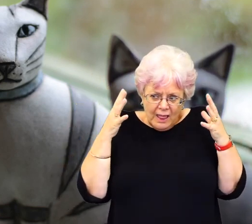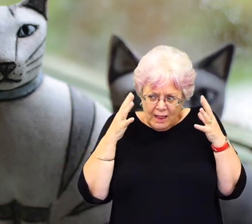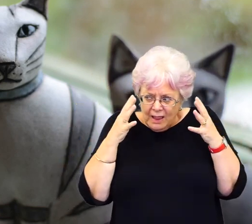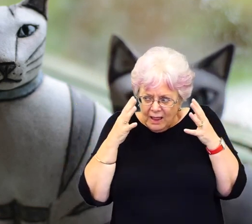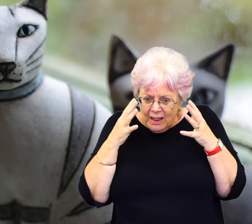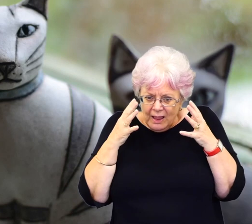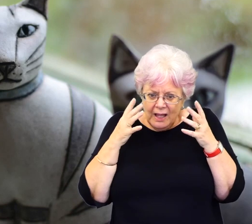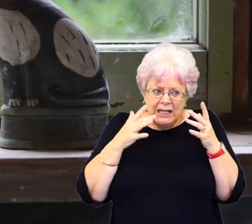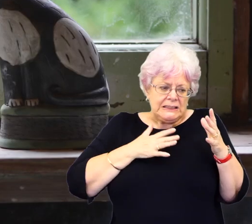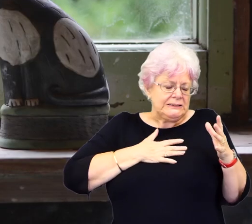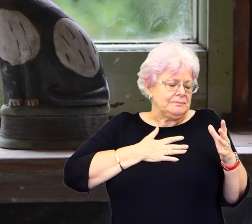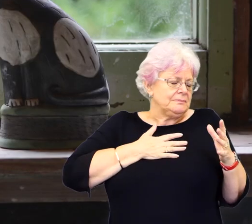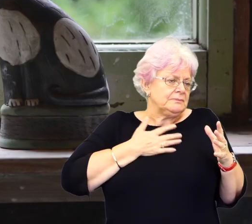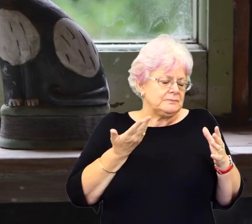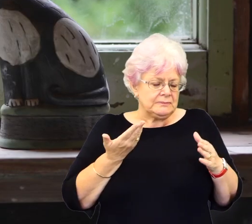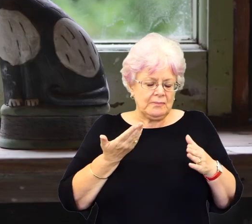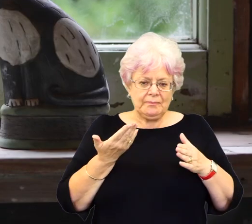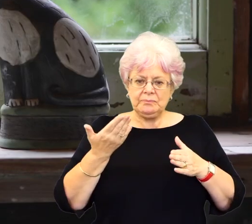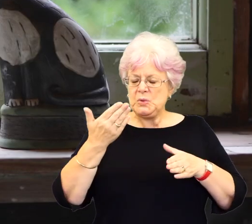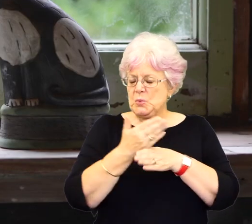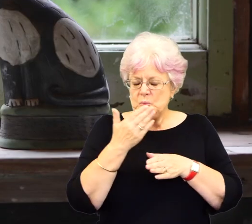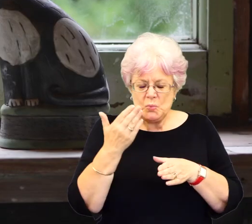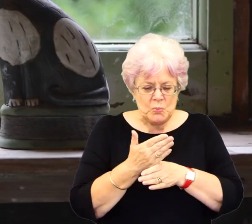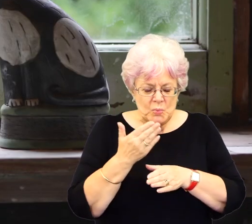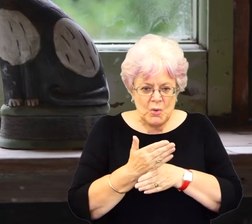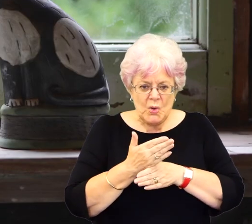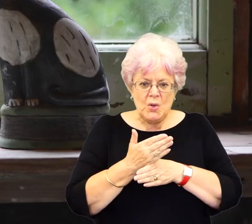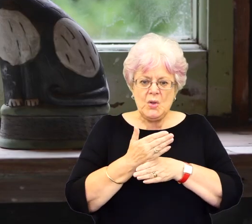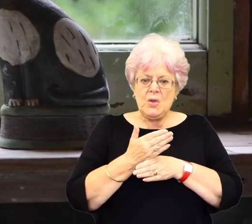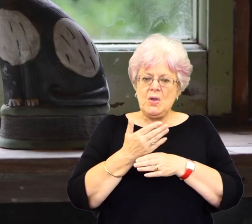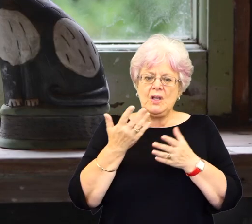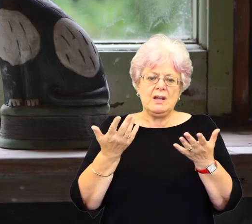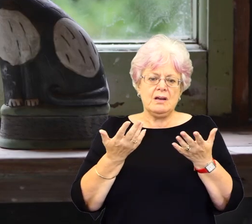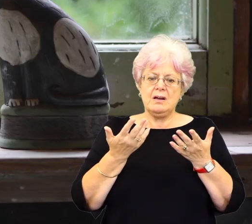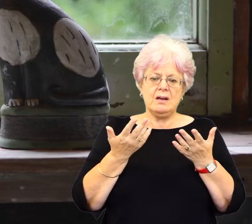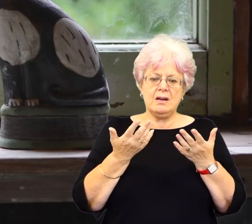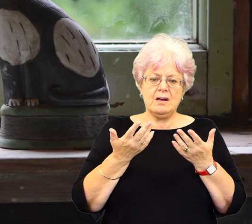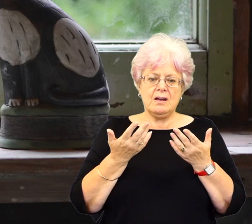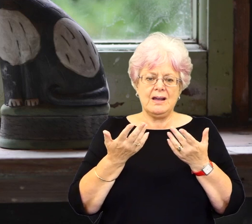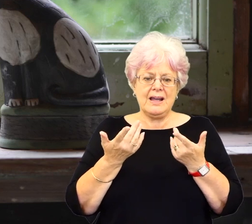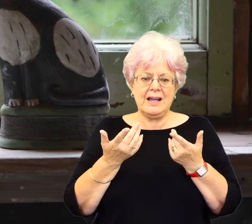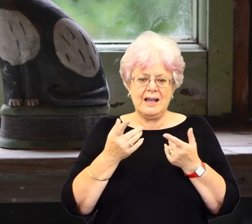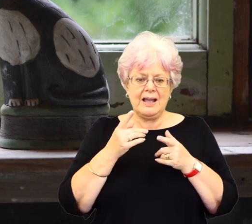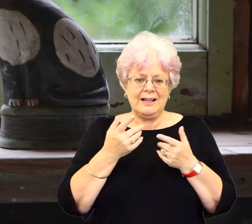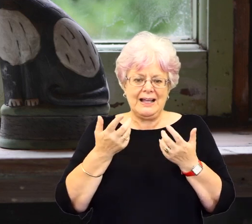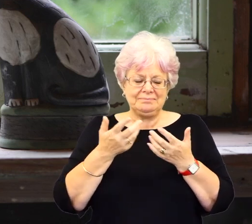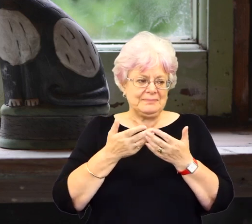did something to my head to, to almost, I had, I couldn't work there, I stopped making anything clear, I think, I don't know how to use clay anymore.